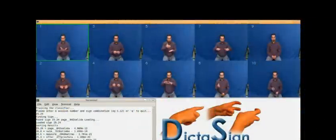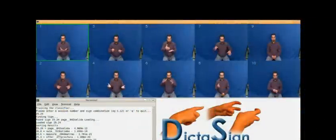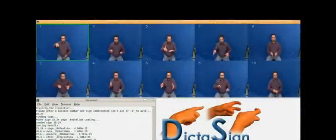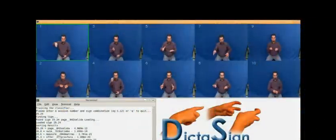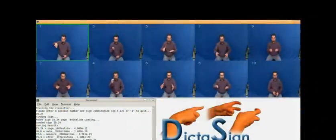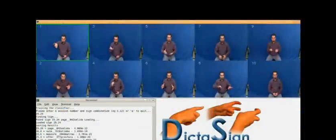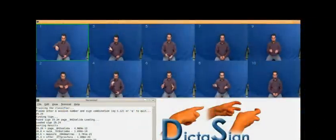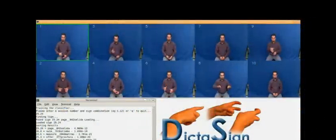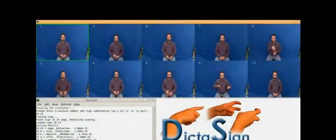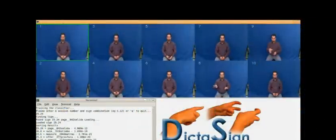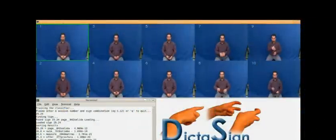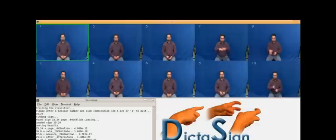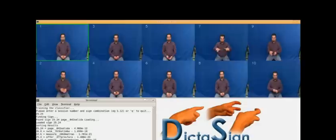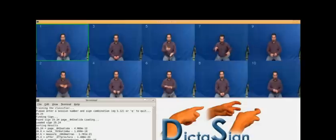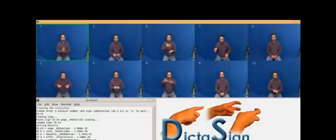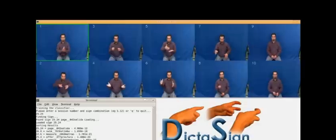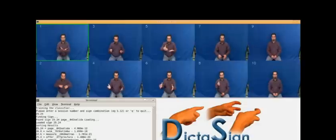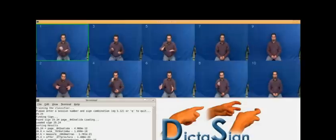green for each set of return signs.